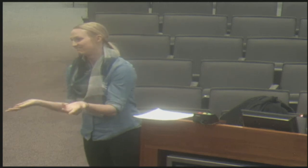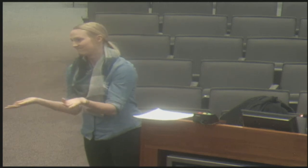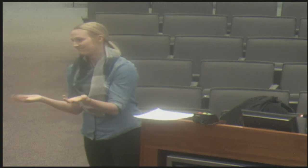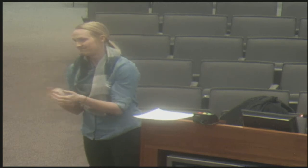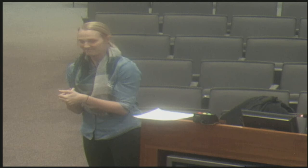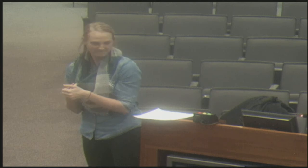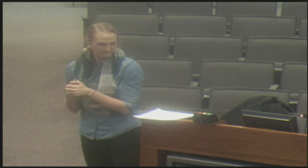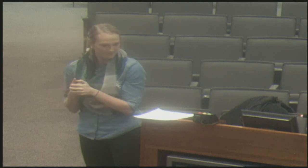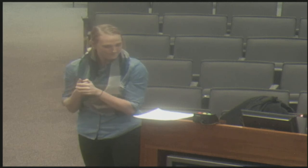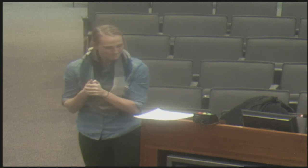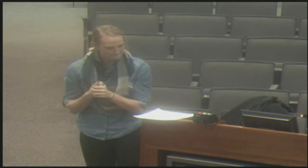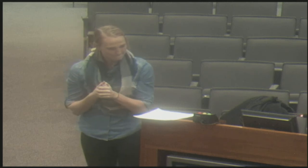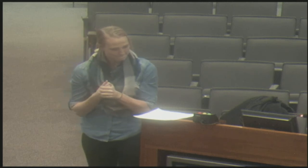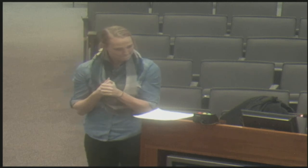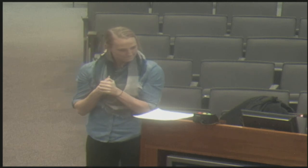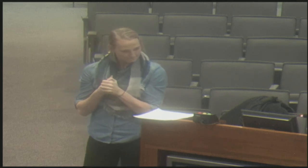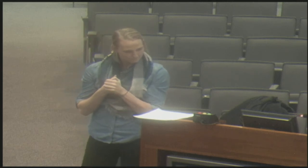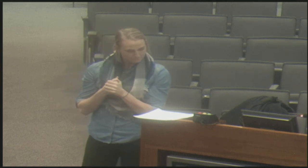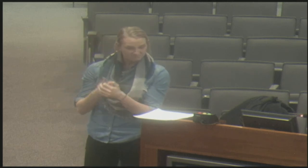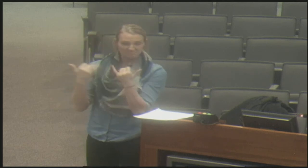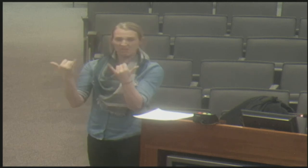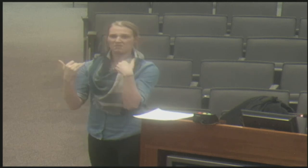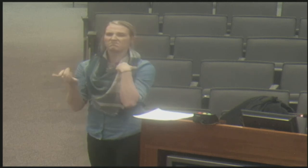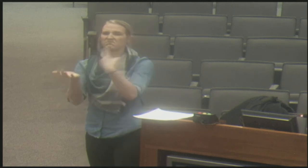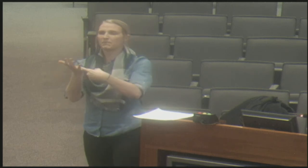full range of services that they need.